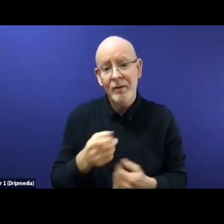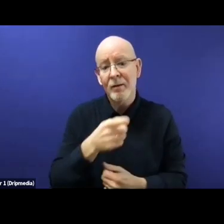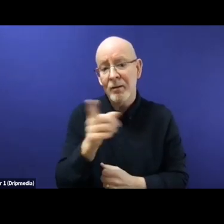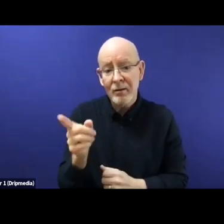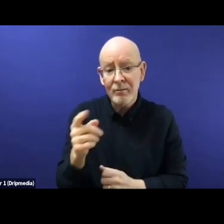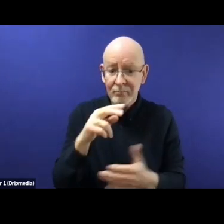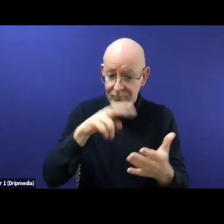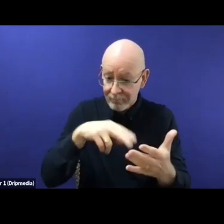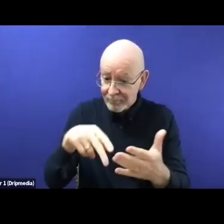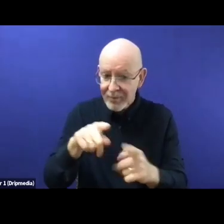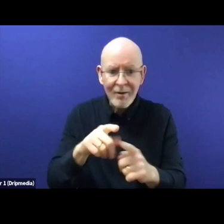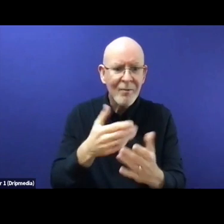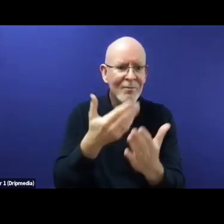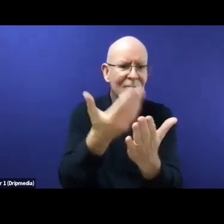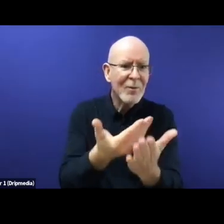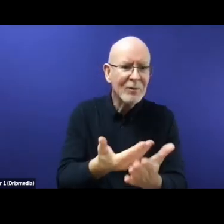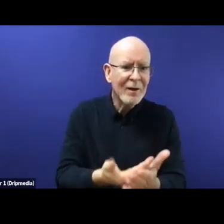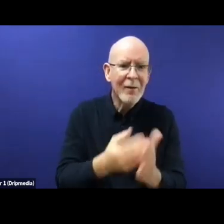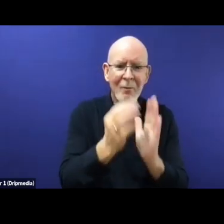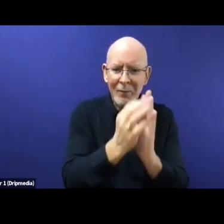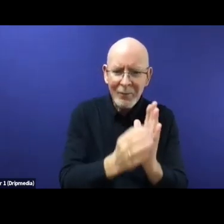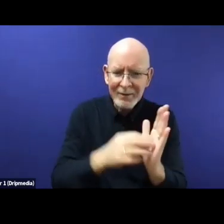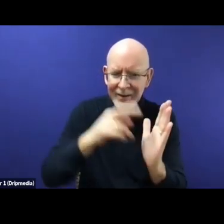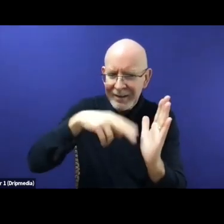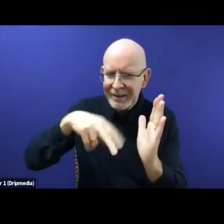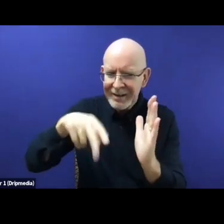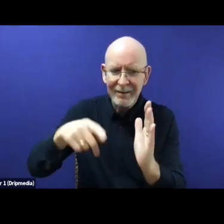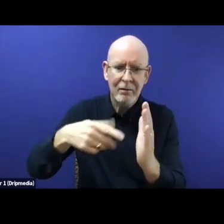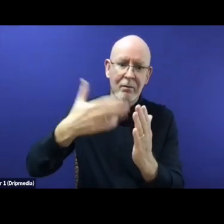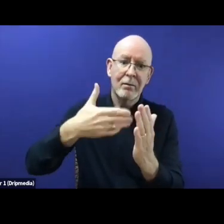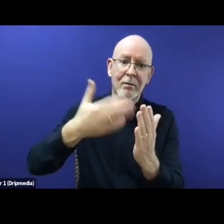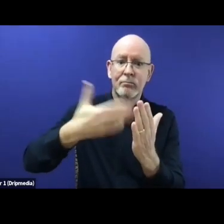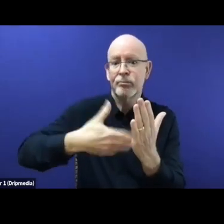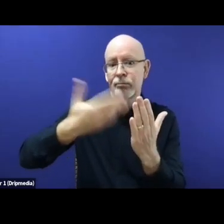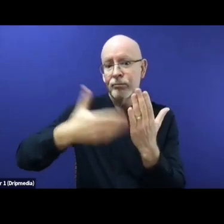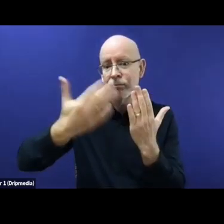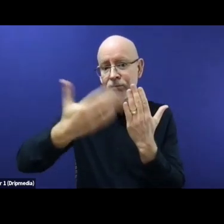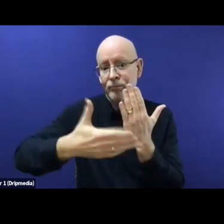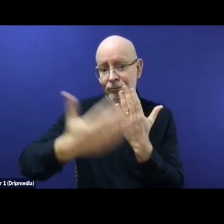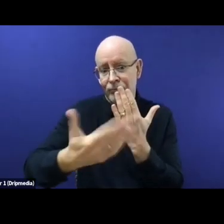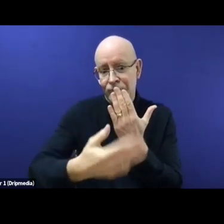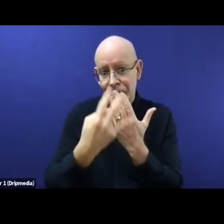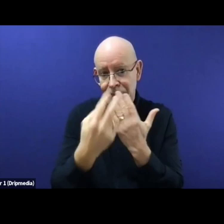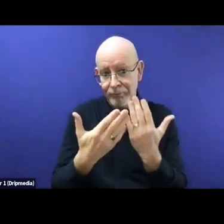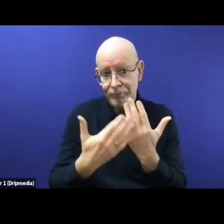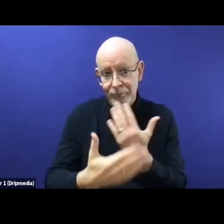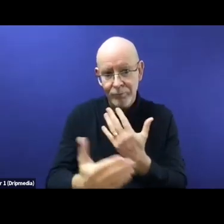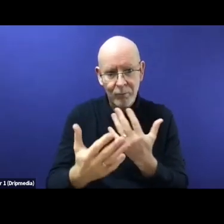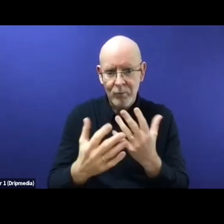on return and readmission and efficient and faster Asalium and return procedures, as Jens just perfectly described.